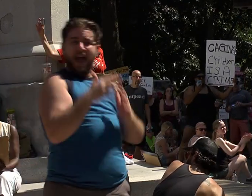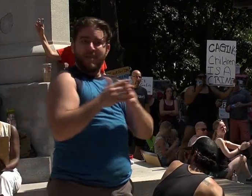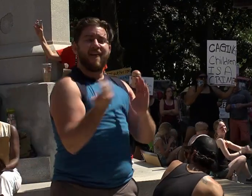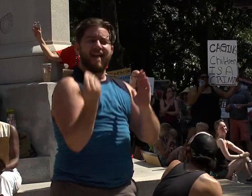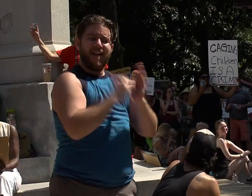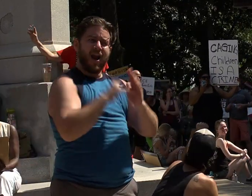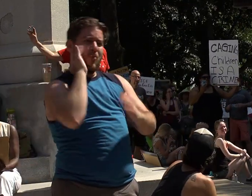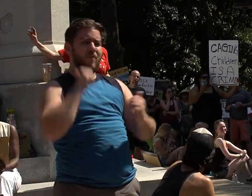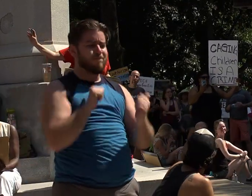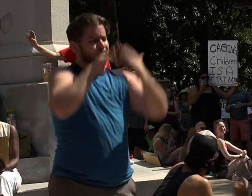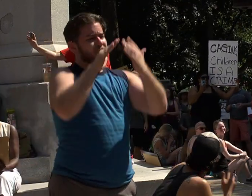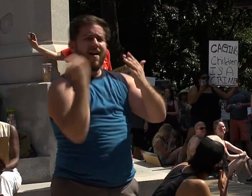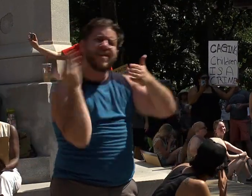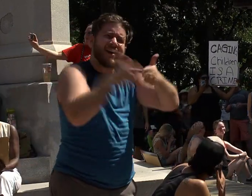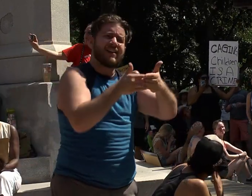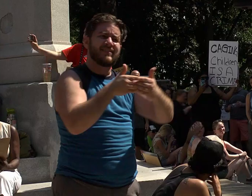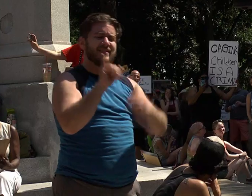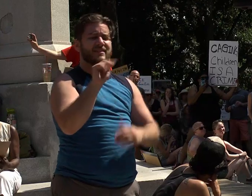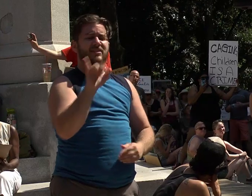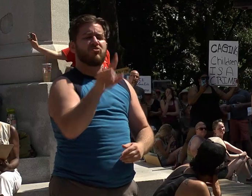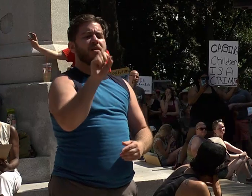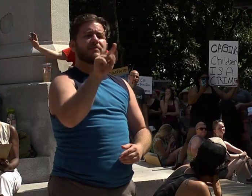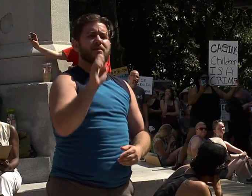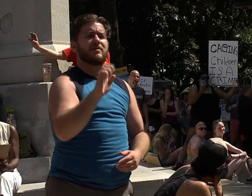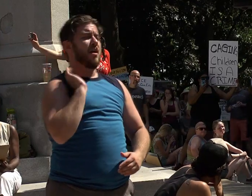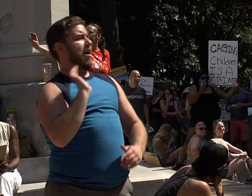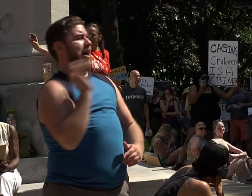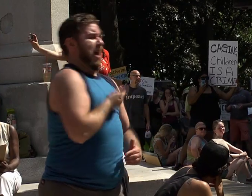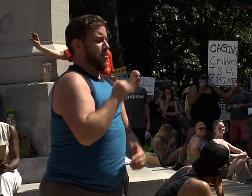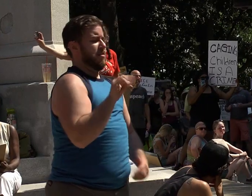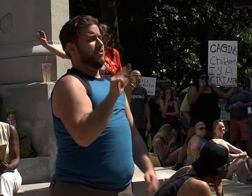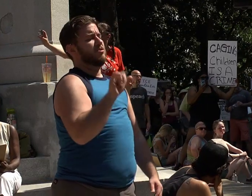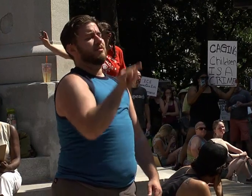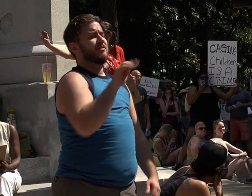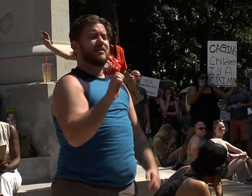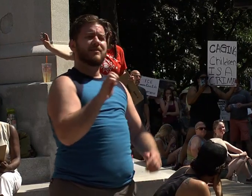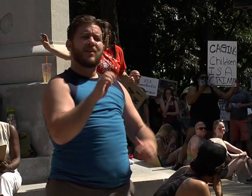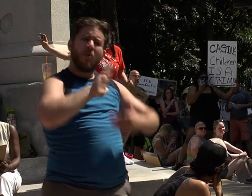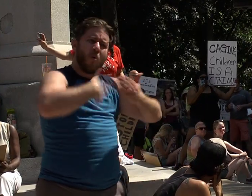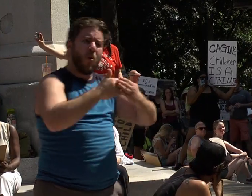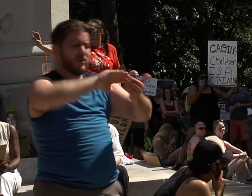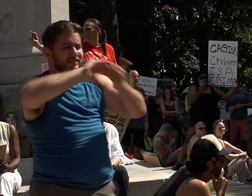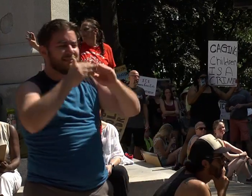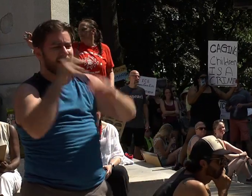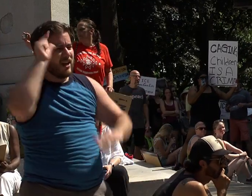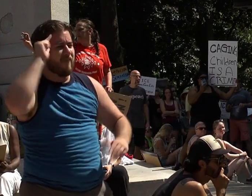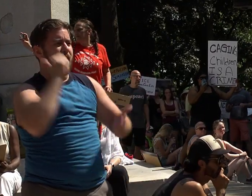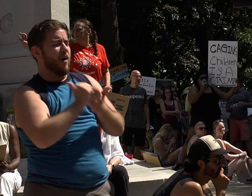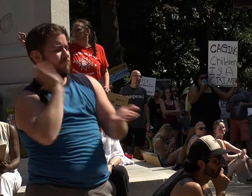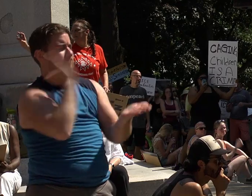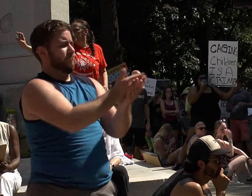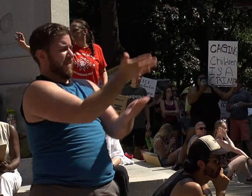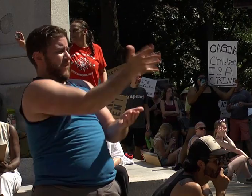rising up against injustice. Our injustice, my injustice, the injustice of our whole city government has helped put a stop to